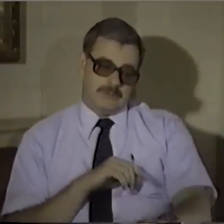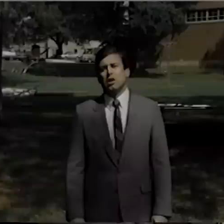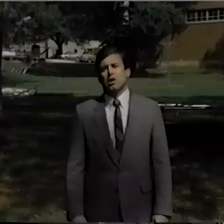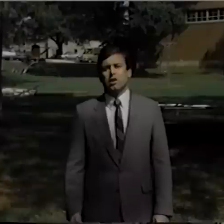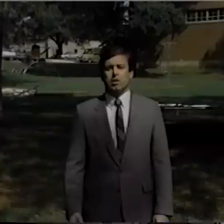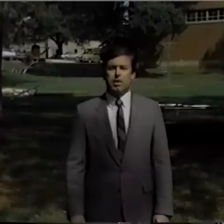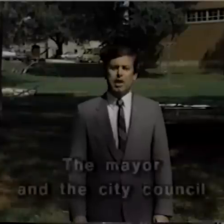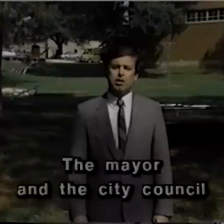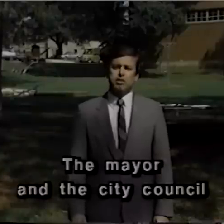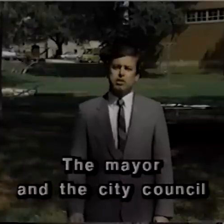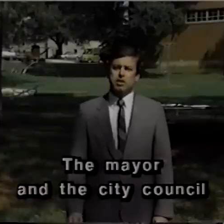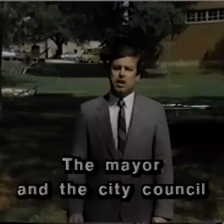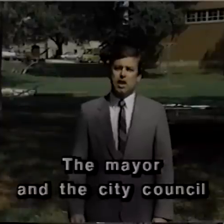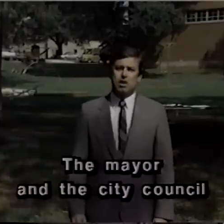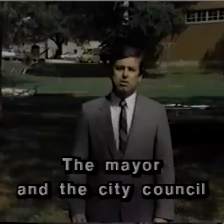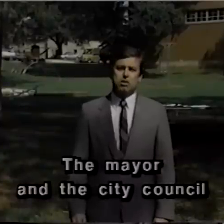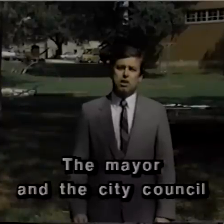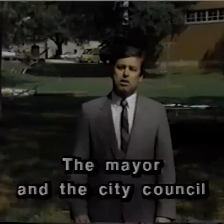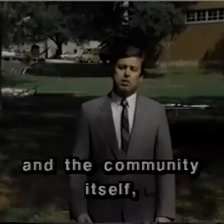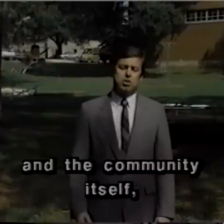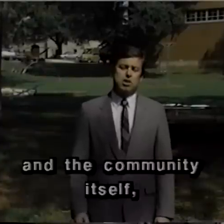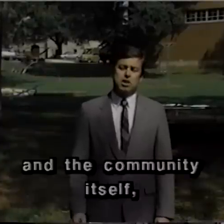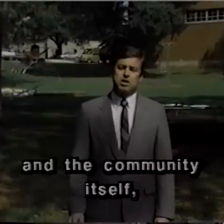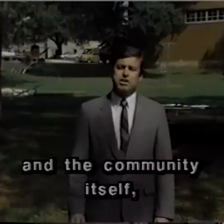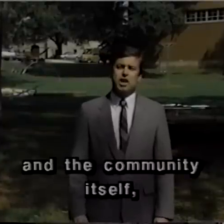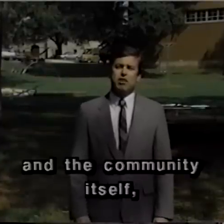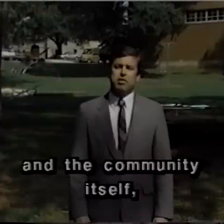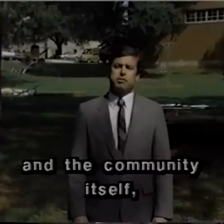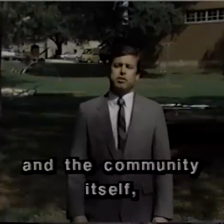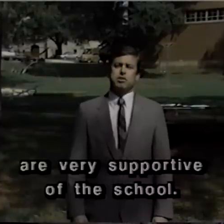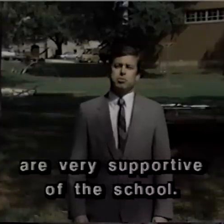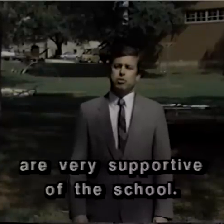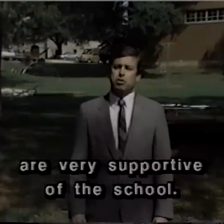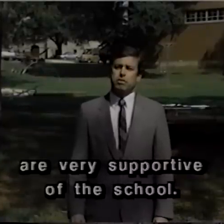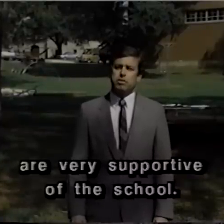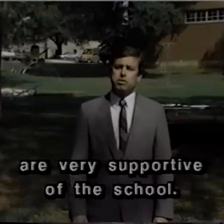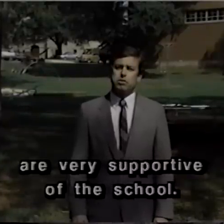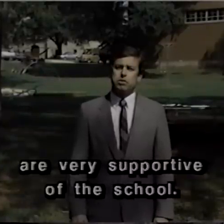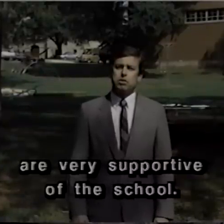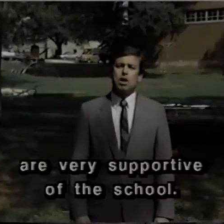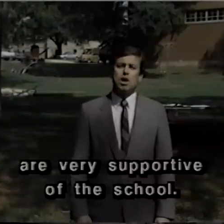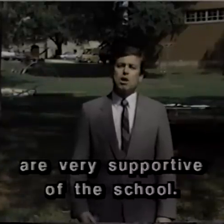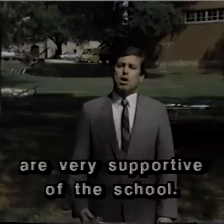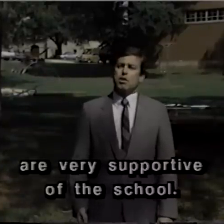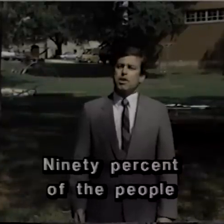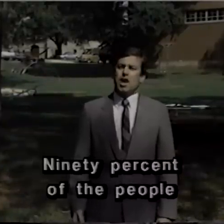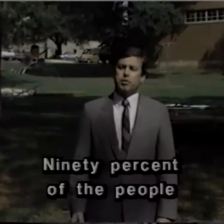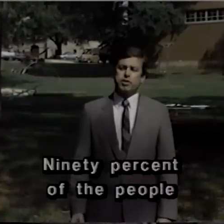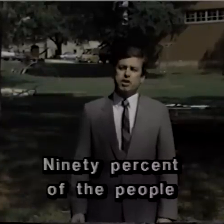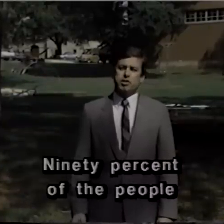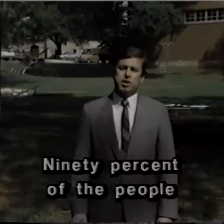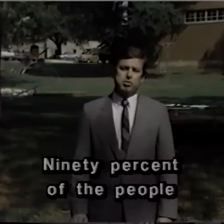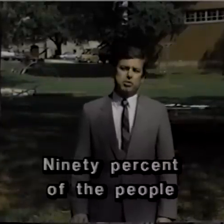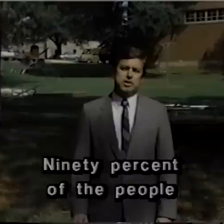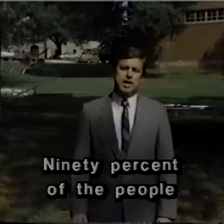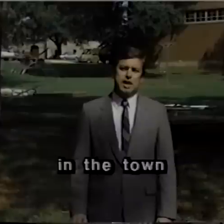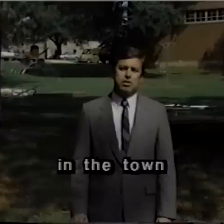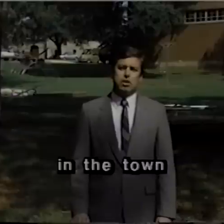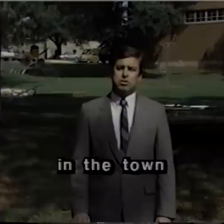The mayor and the city council and the community itself is very supportive of the school. Ninety percent of the people in the town know